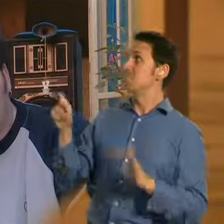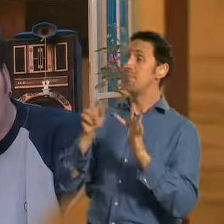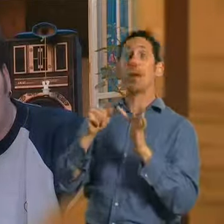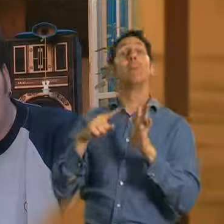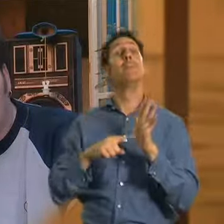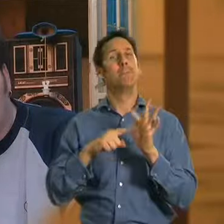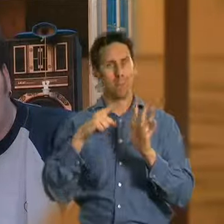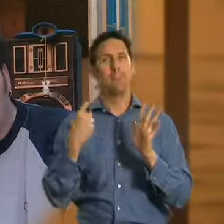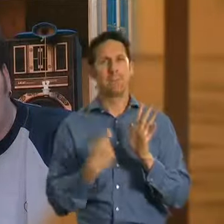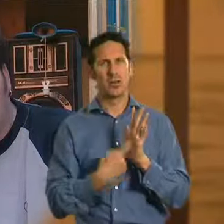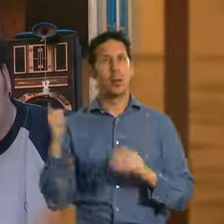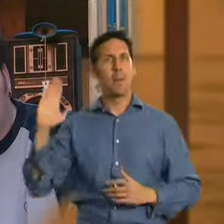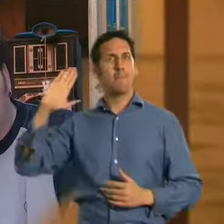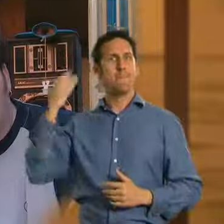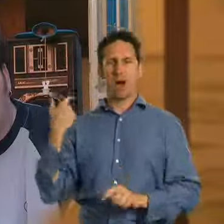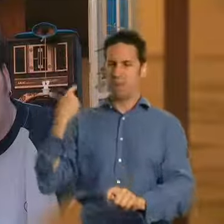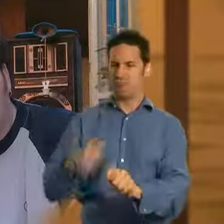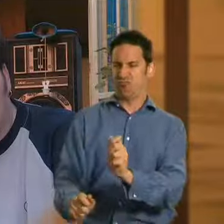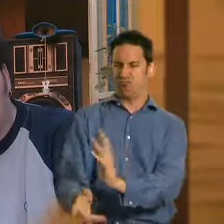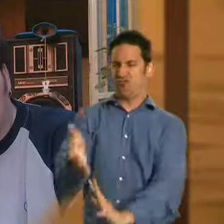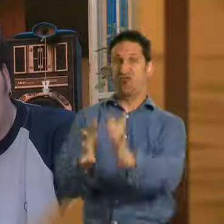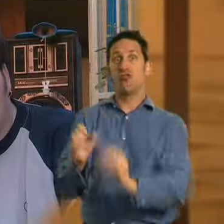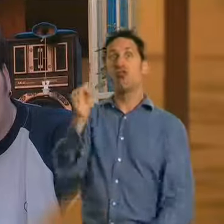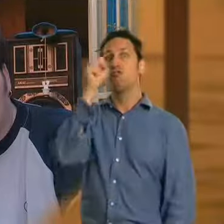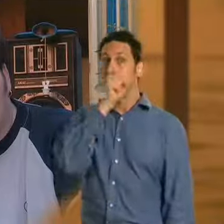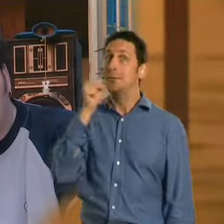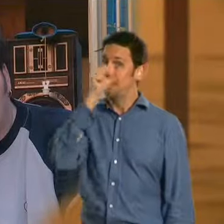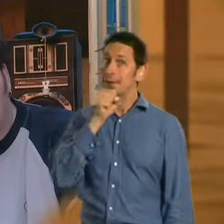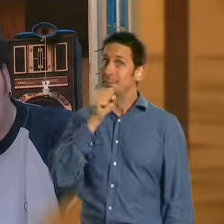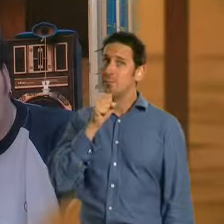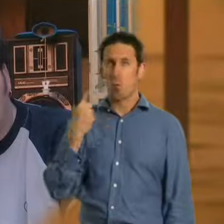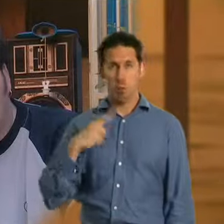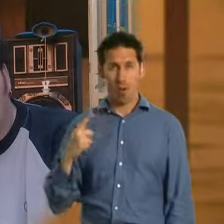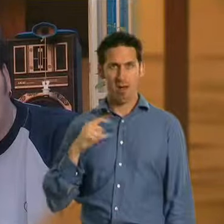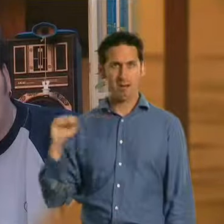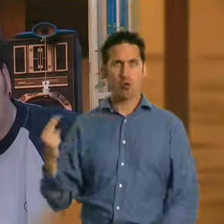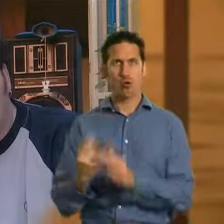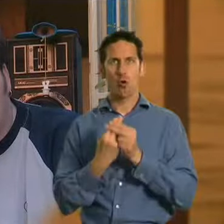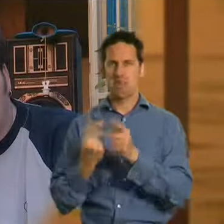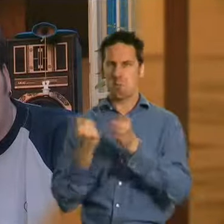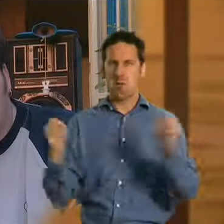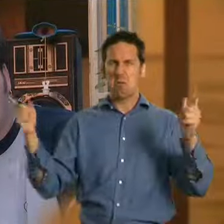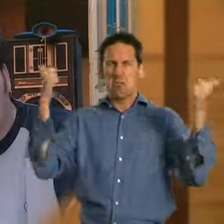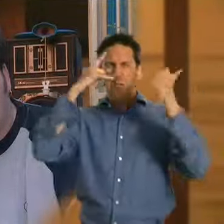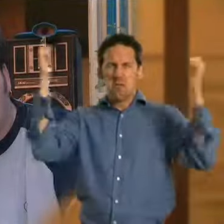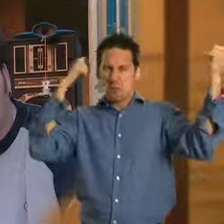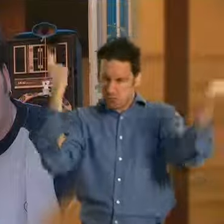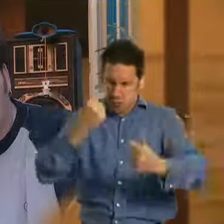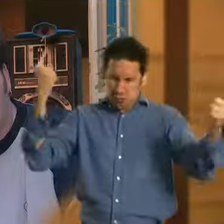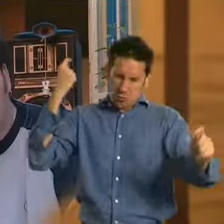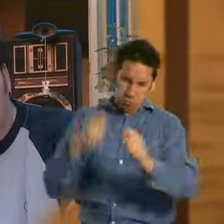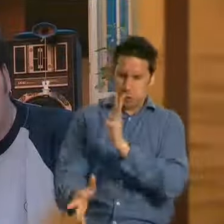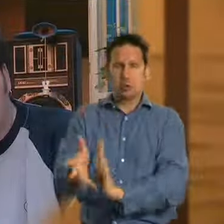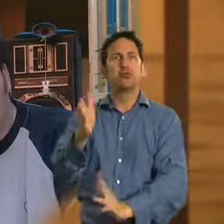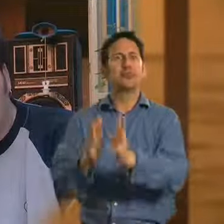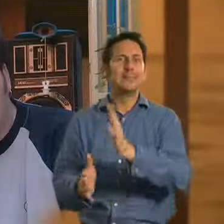breaking the law. In this case, Peter had just broken up with his girlfriend and got really mad, so smashed